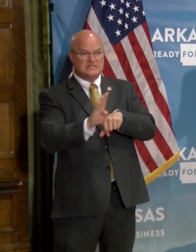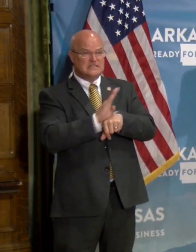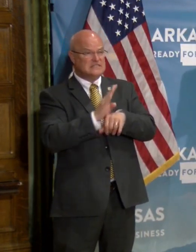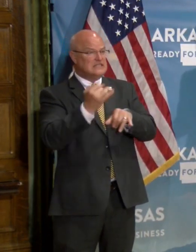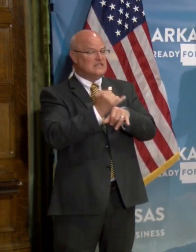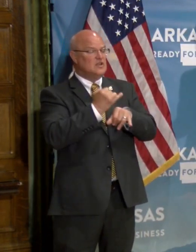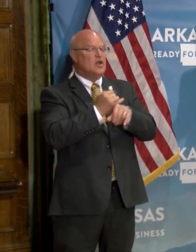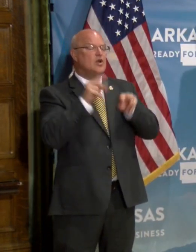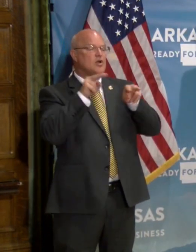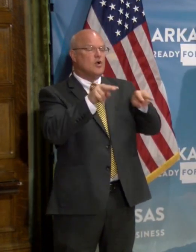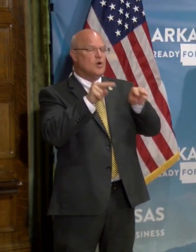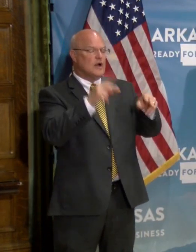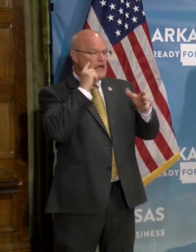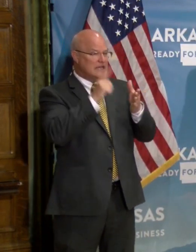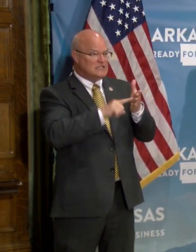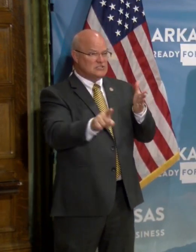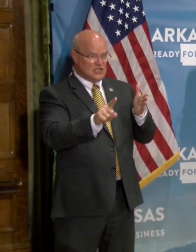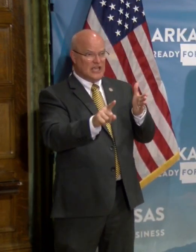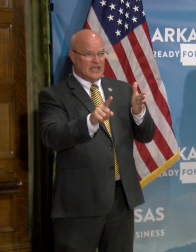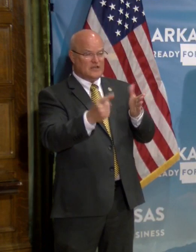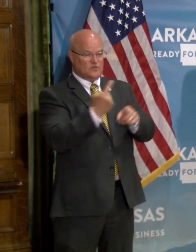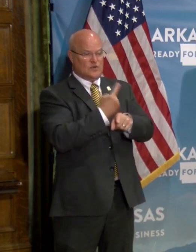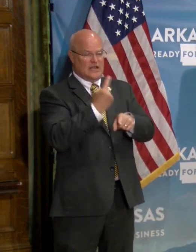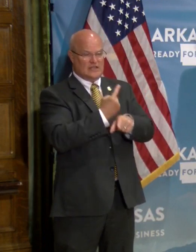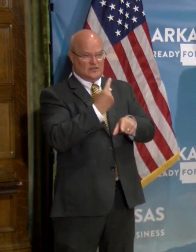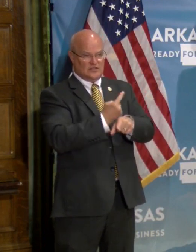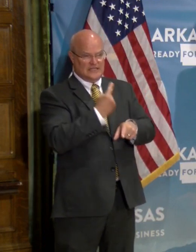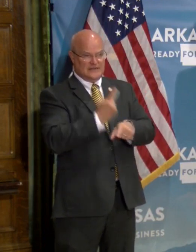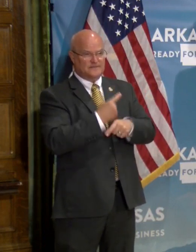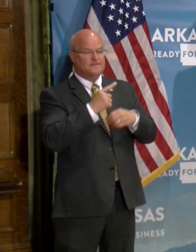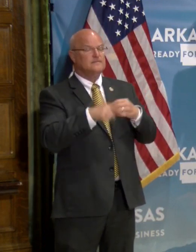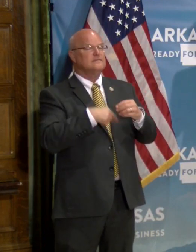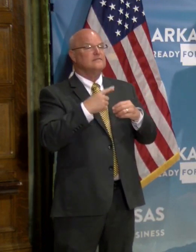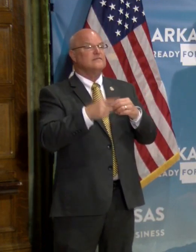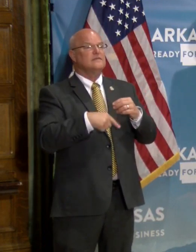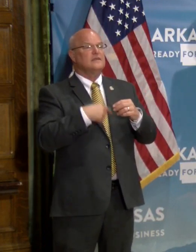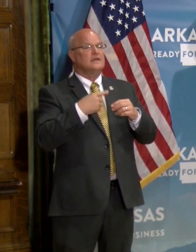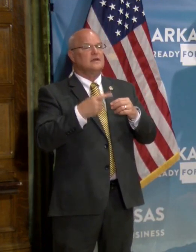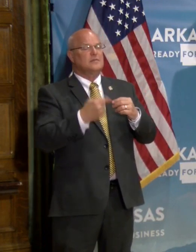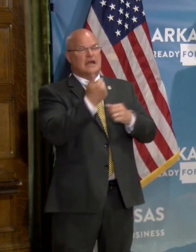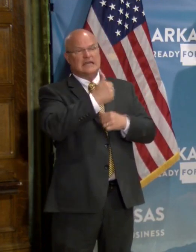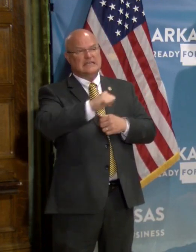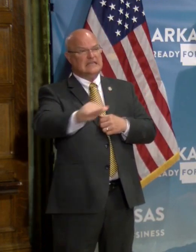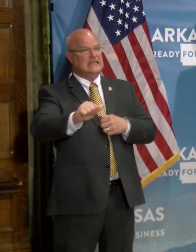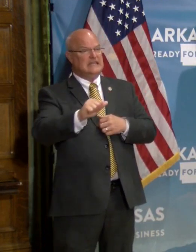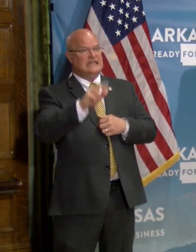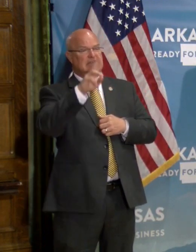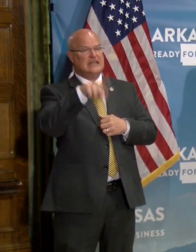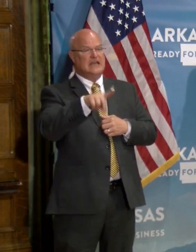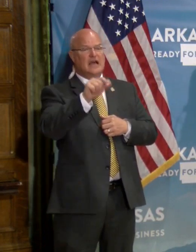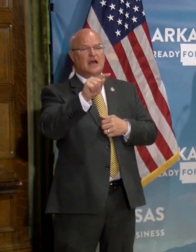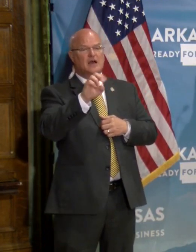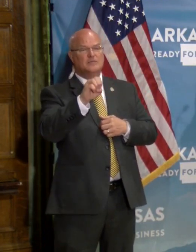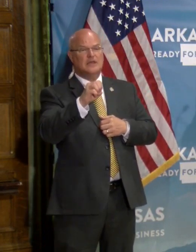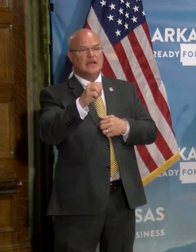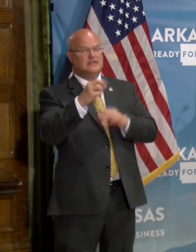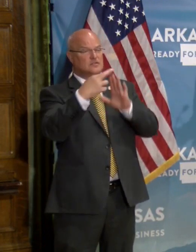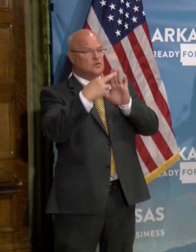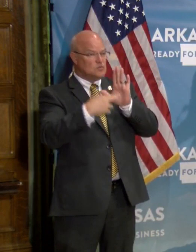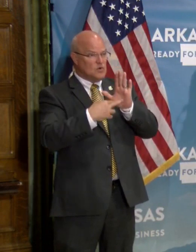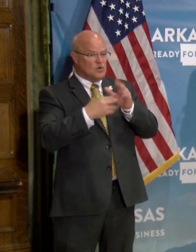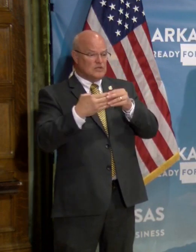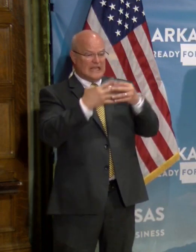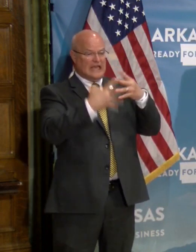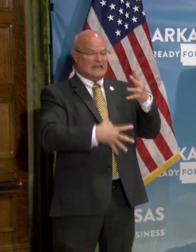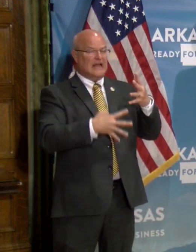institutions to go on there and check relatively regularly about, uh, any, uh, updates or regulations or guidelines